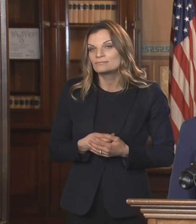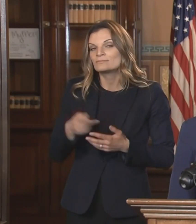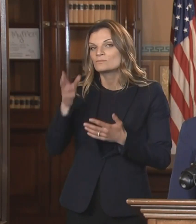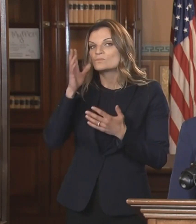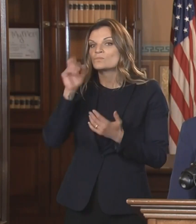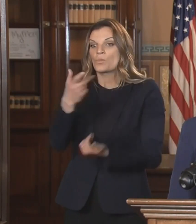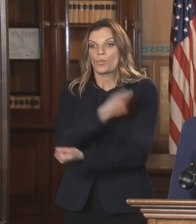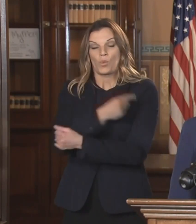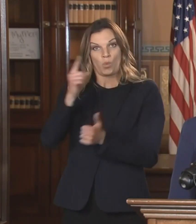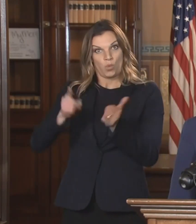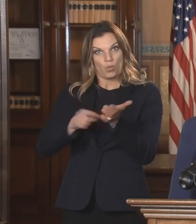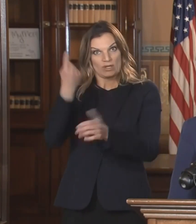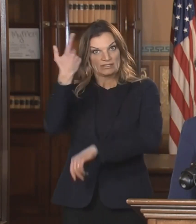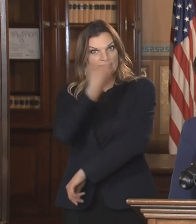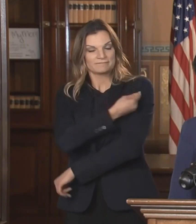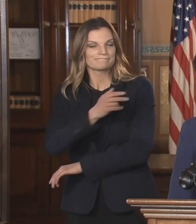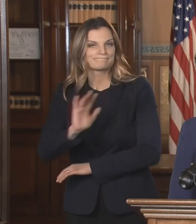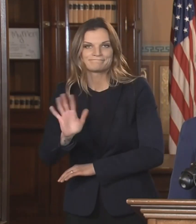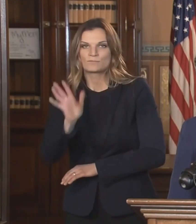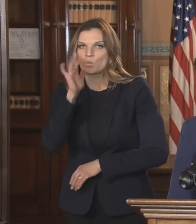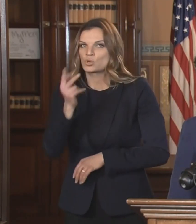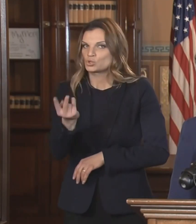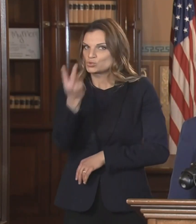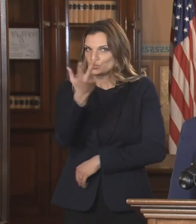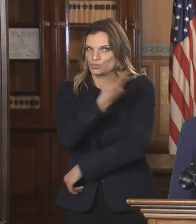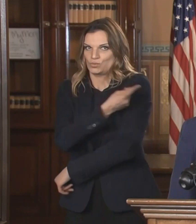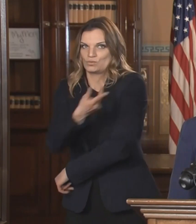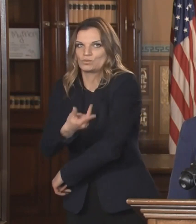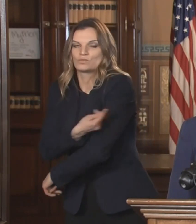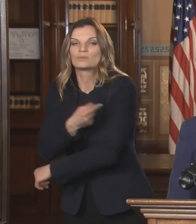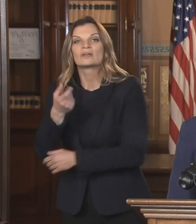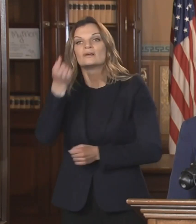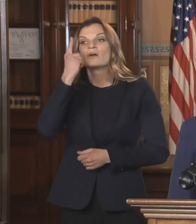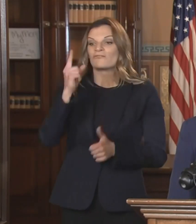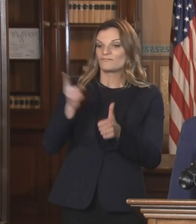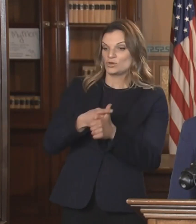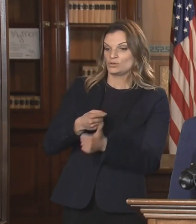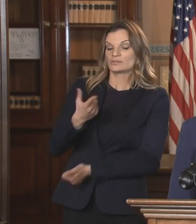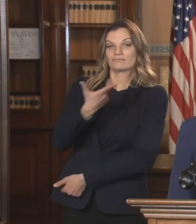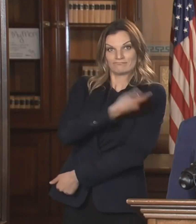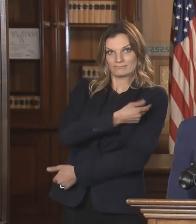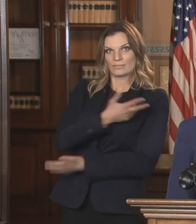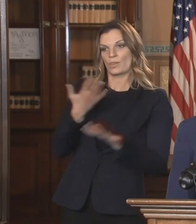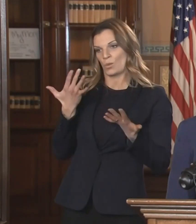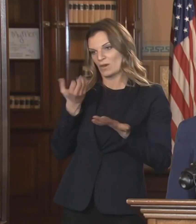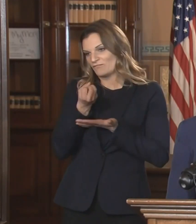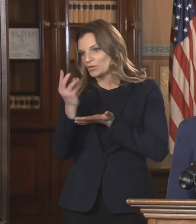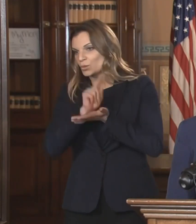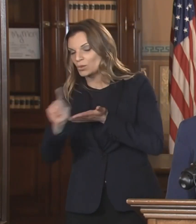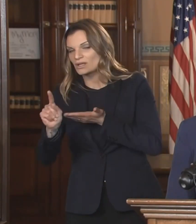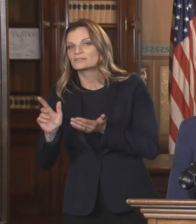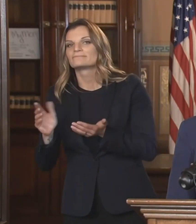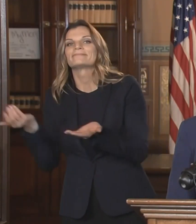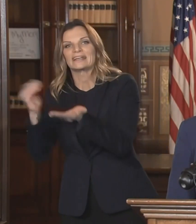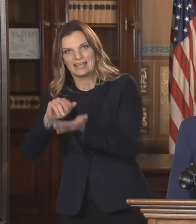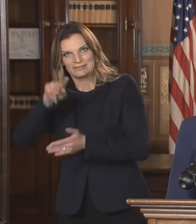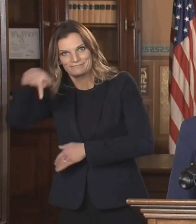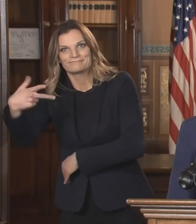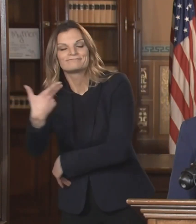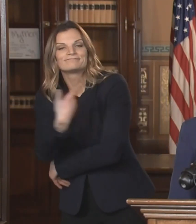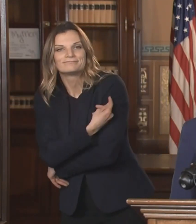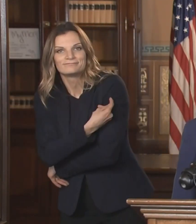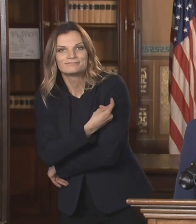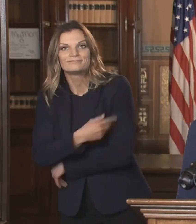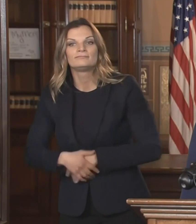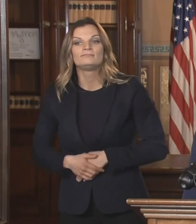doses actually to provide immunity, and those will be separated by several weeks. Initial data shows that both of these vaccines are about